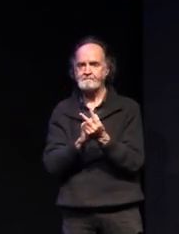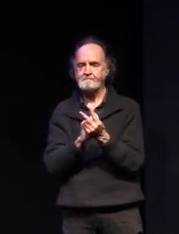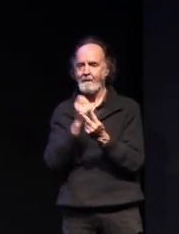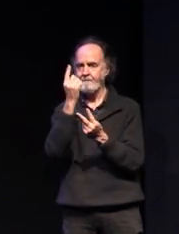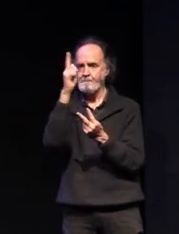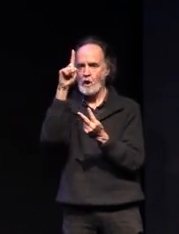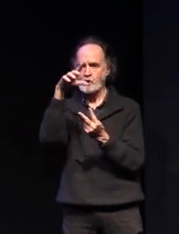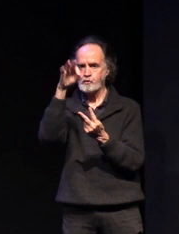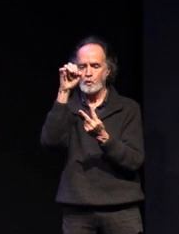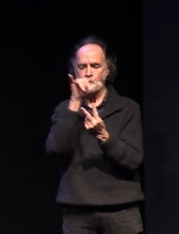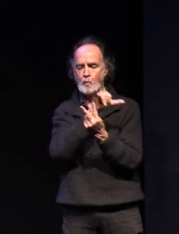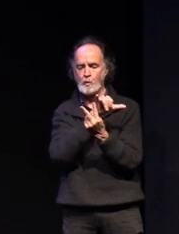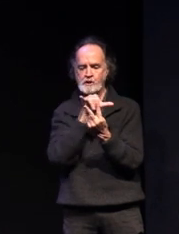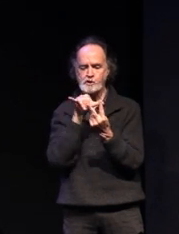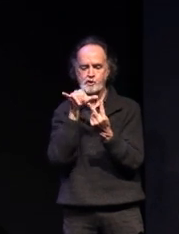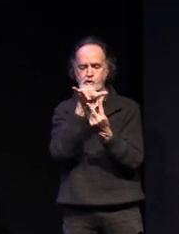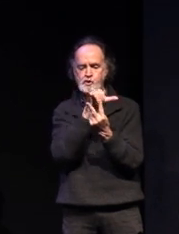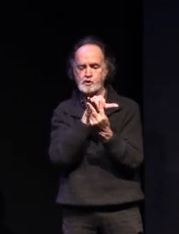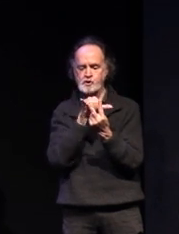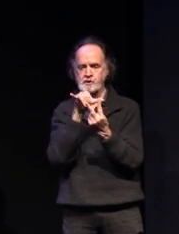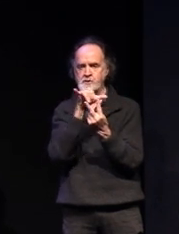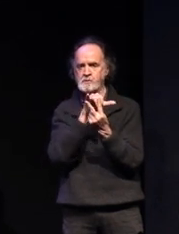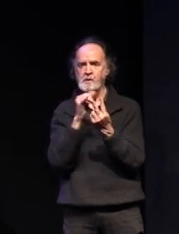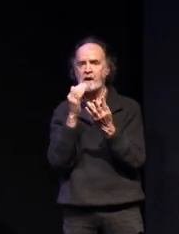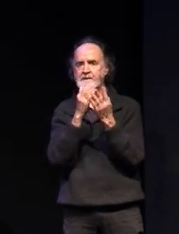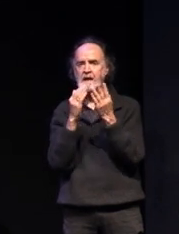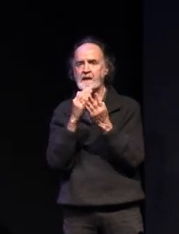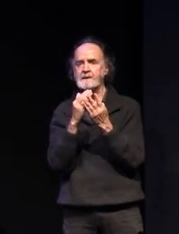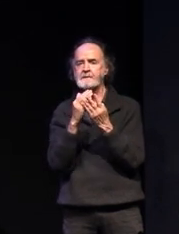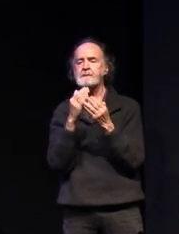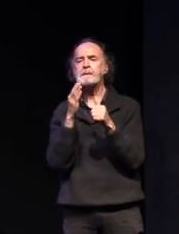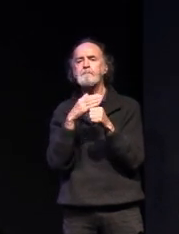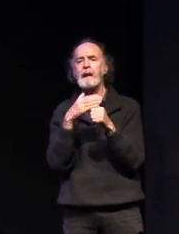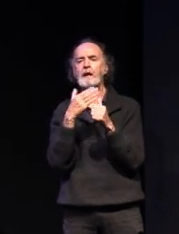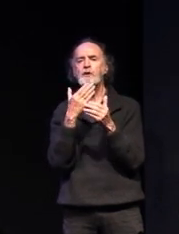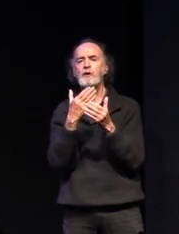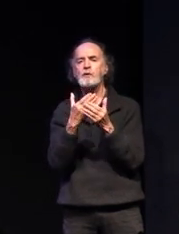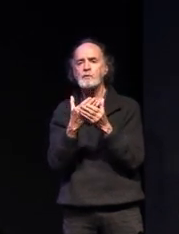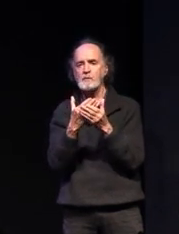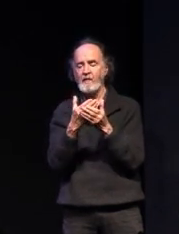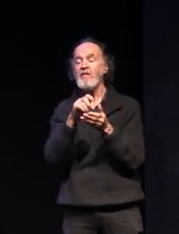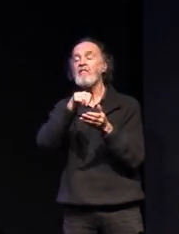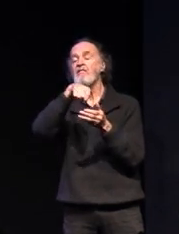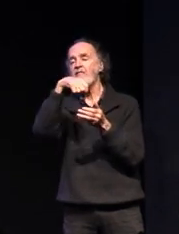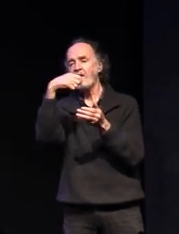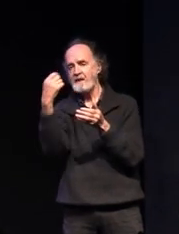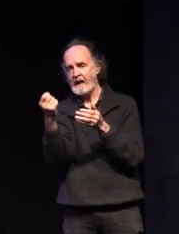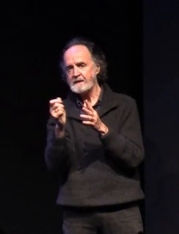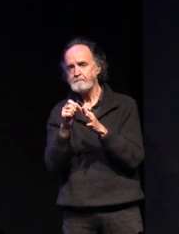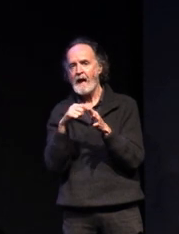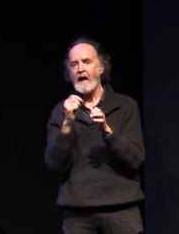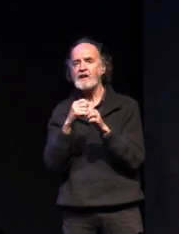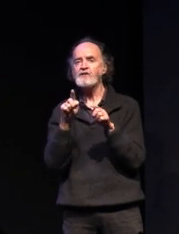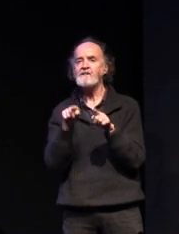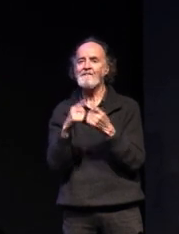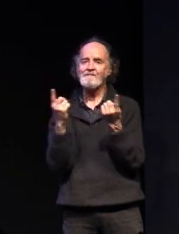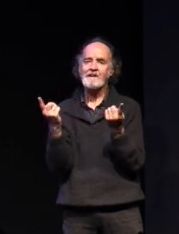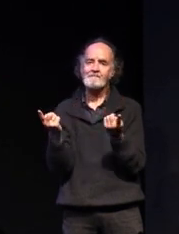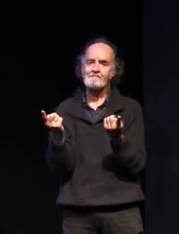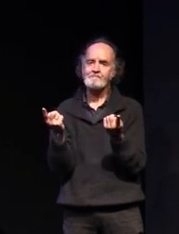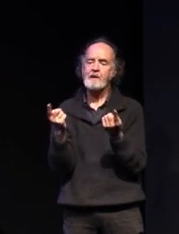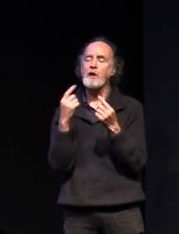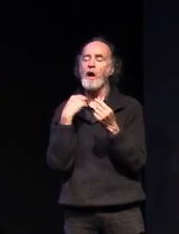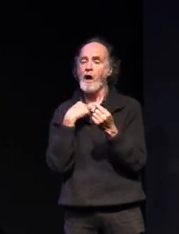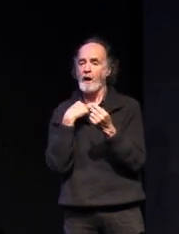choice which program will i be studying based on your selection there the next page is different so i've just